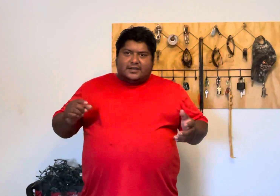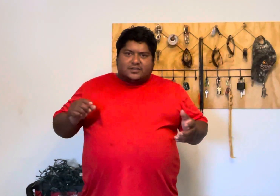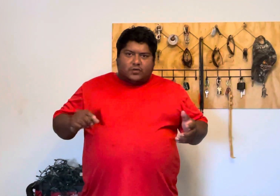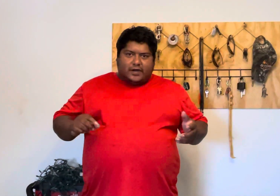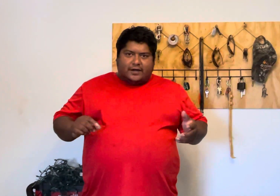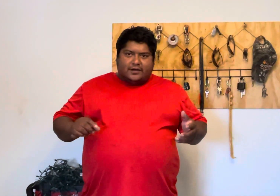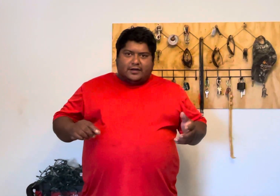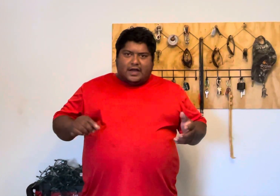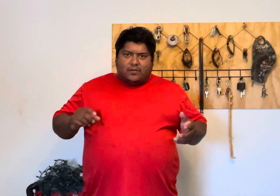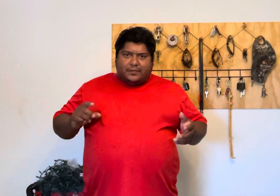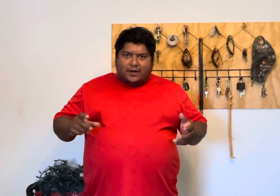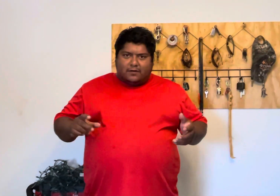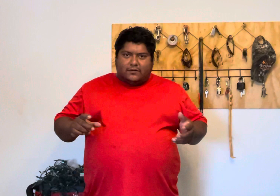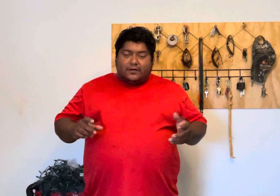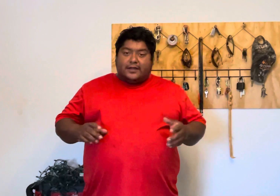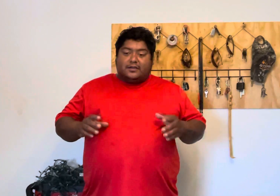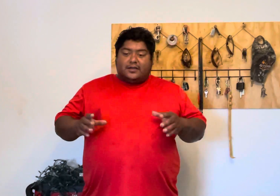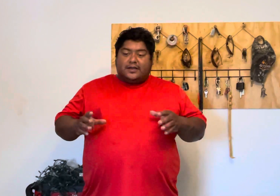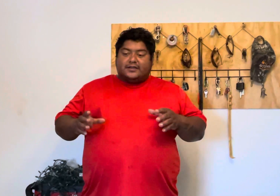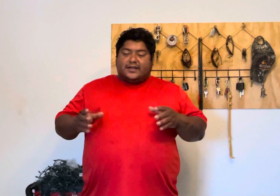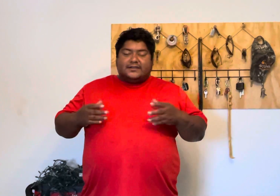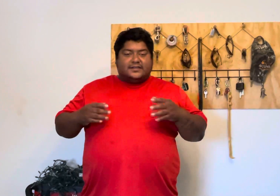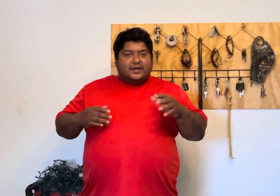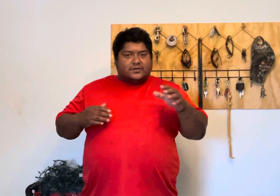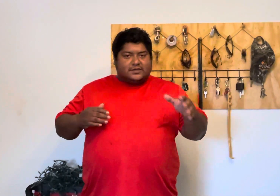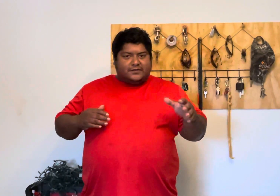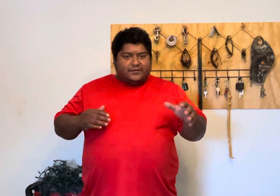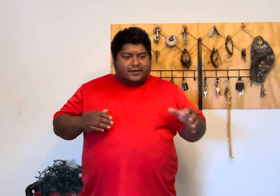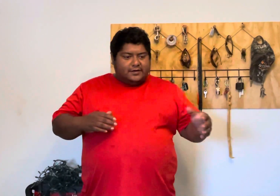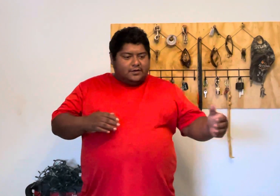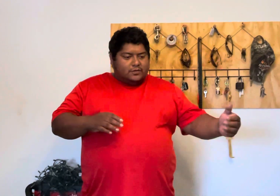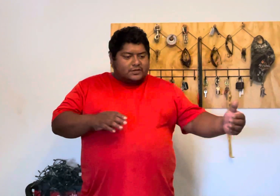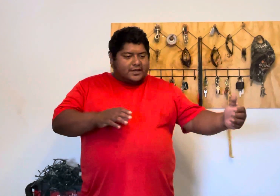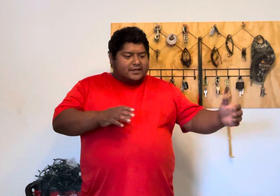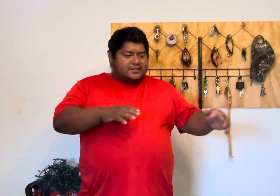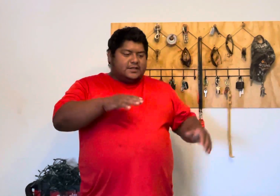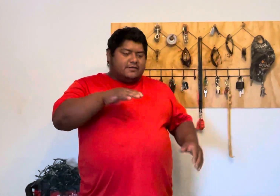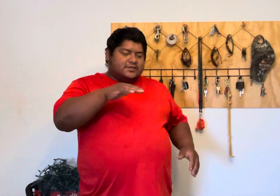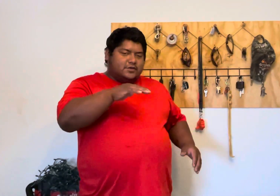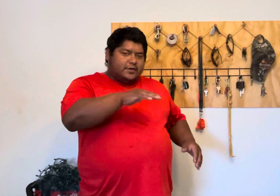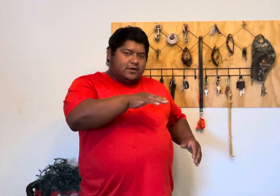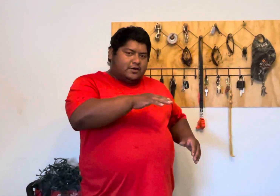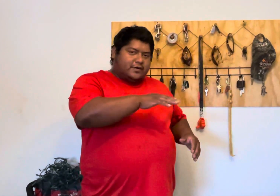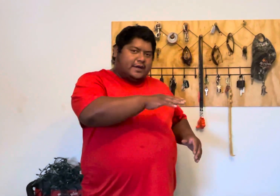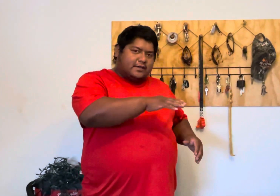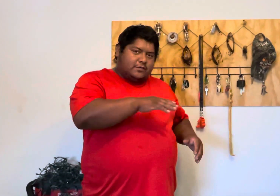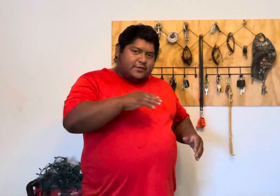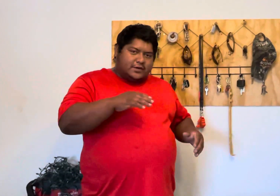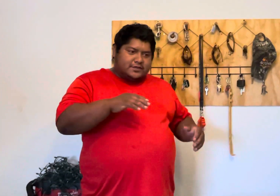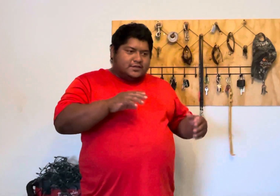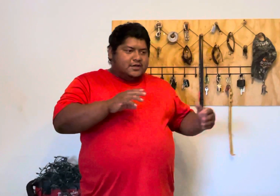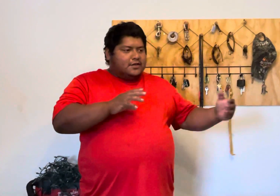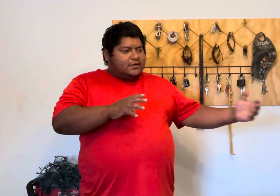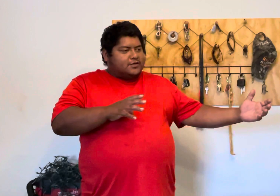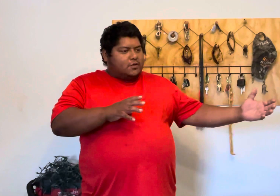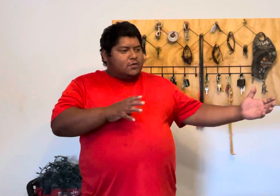less quieter a lot more powerful and the thing is that i see that what's different was that instead of just going over and had to reverse this whole